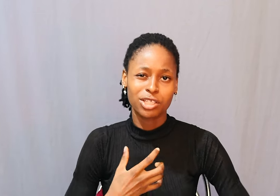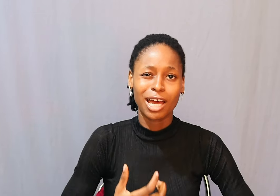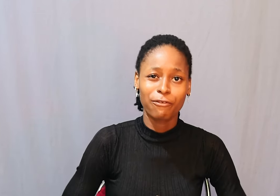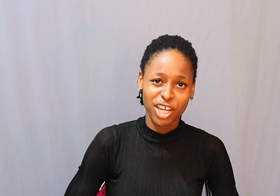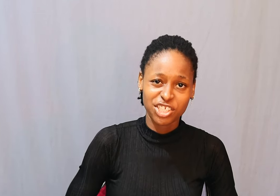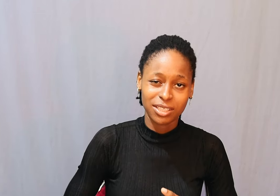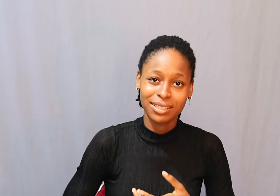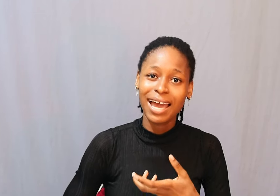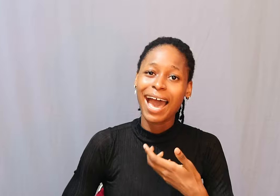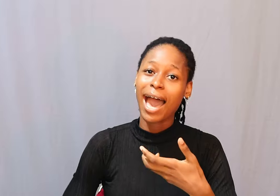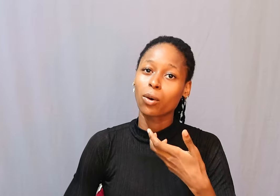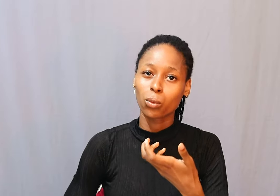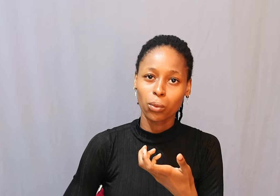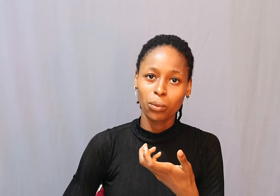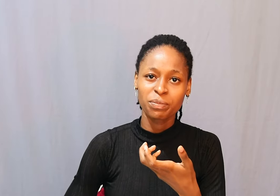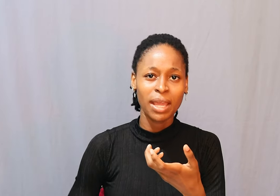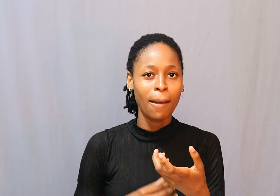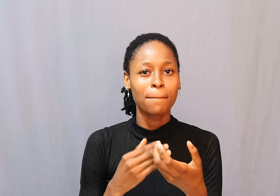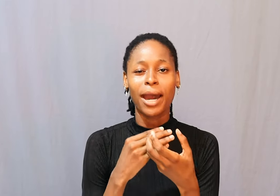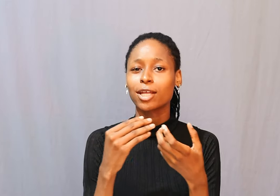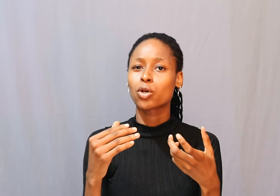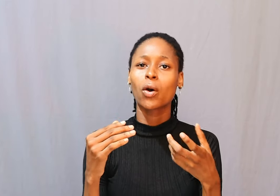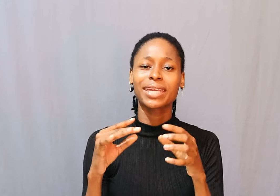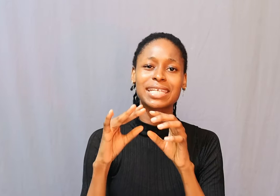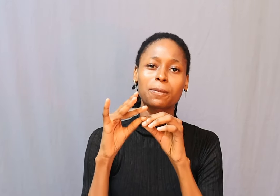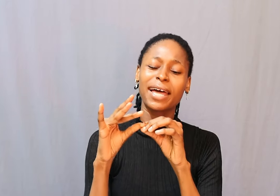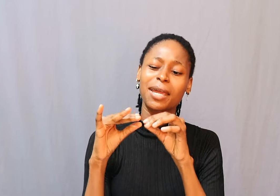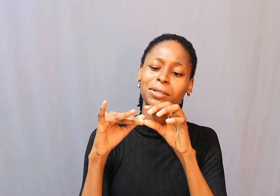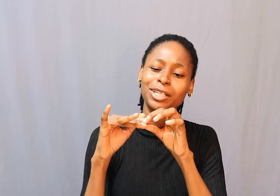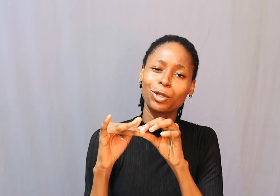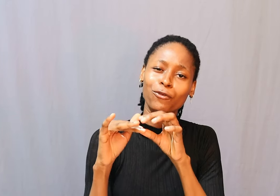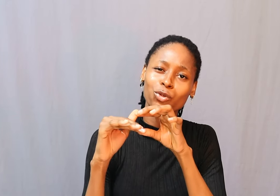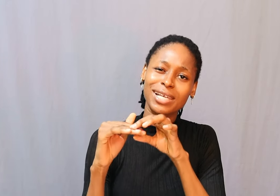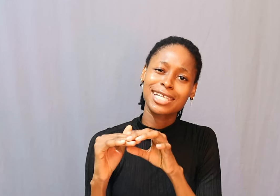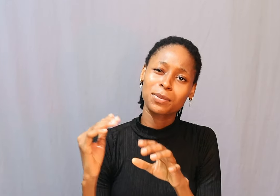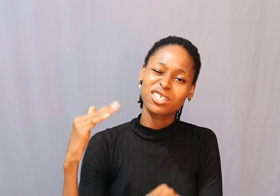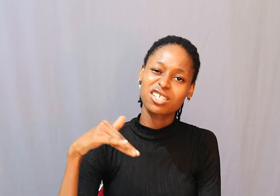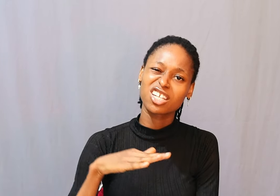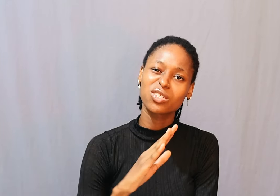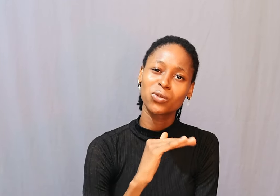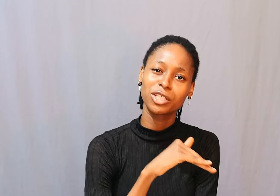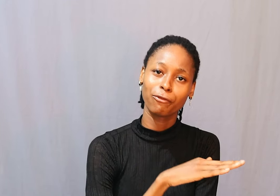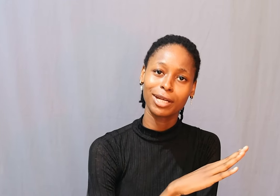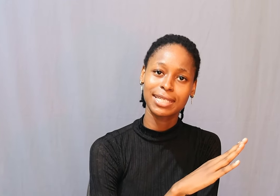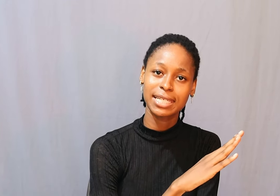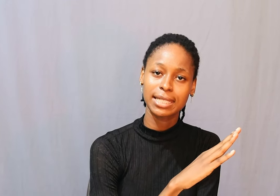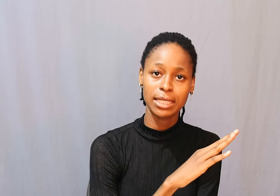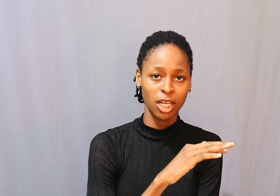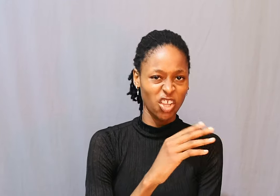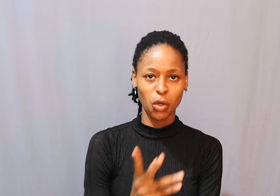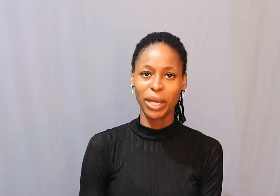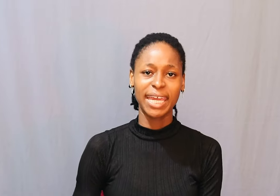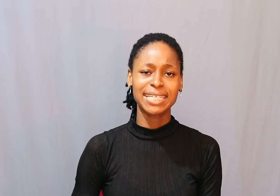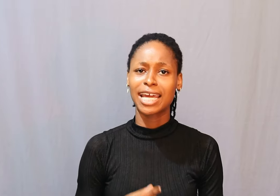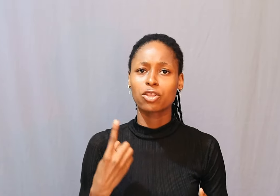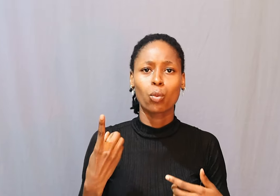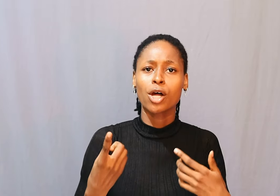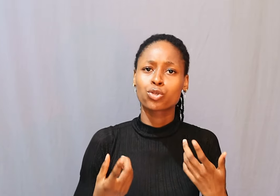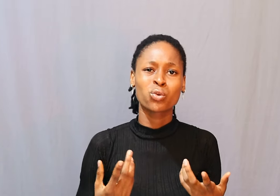starvation, agu. My tongue is pliable enough to accept the subtle differences, the way a death one too